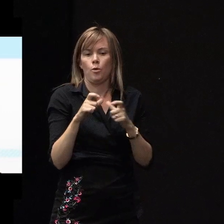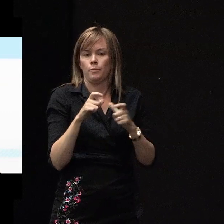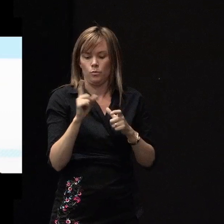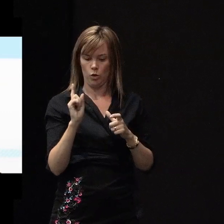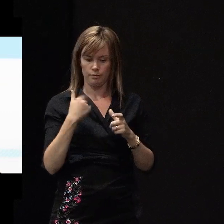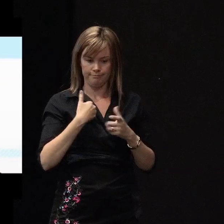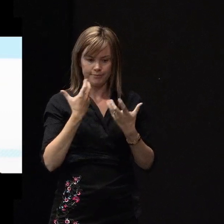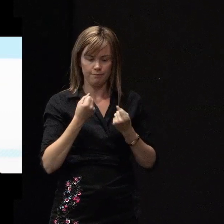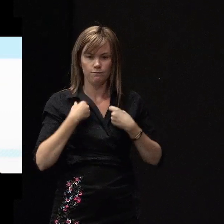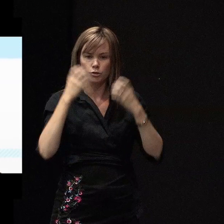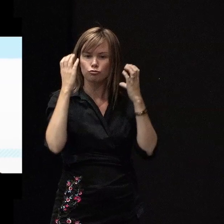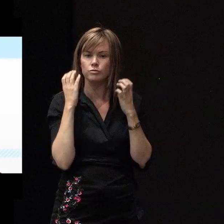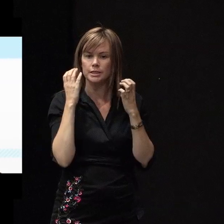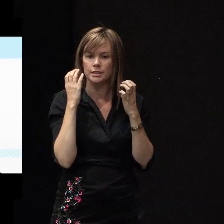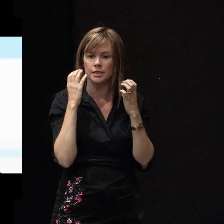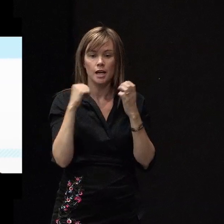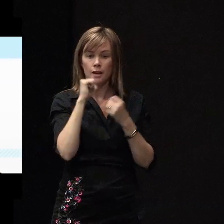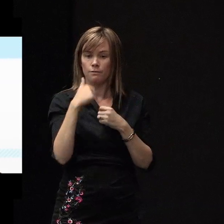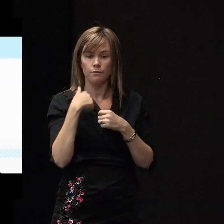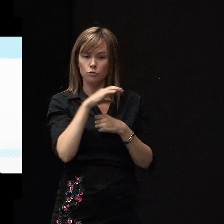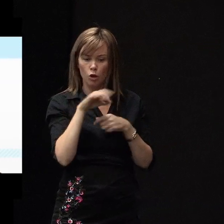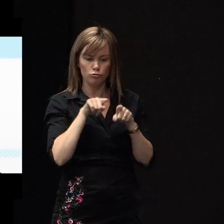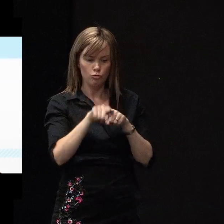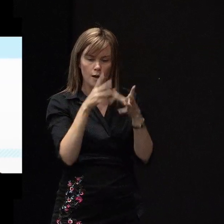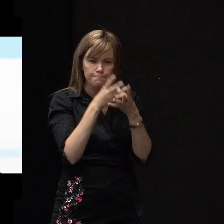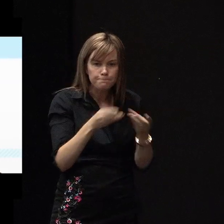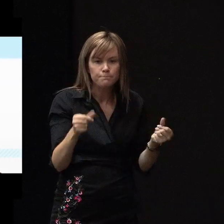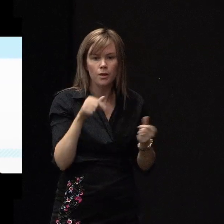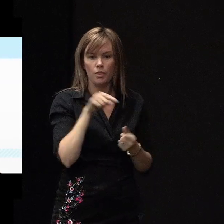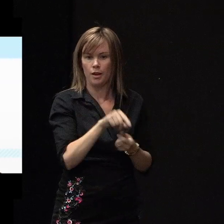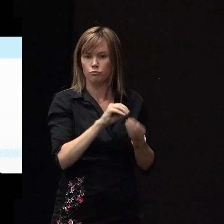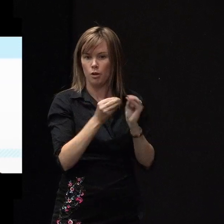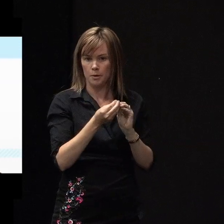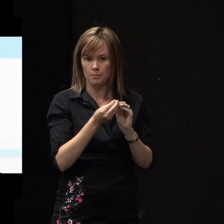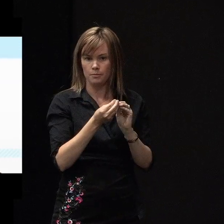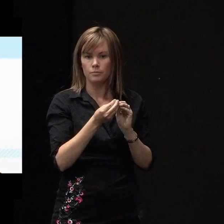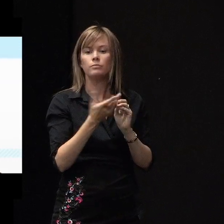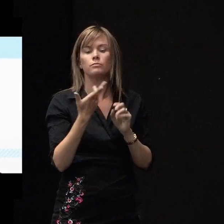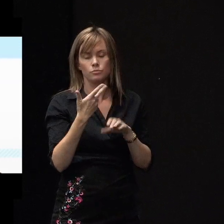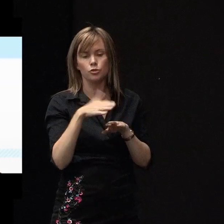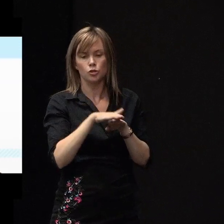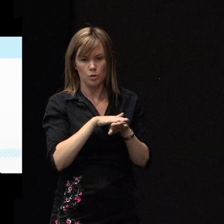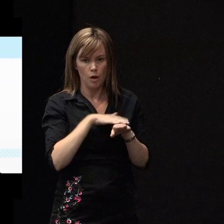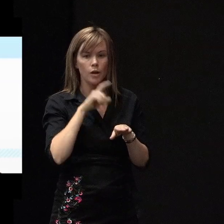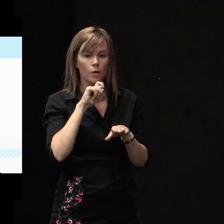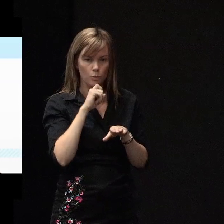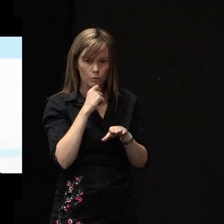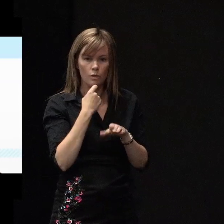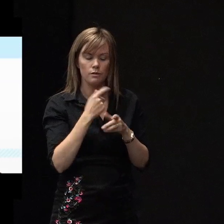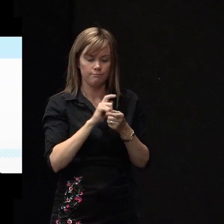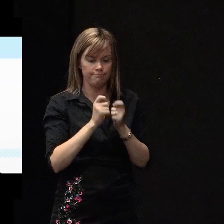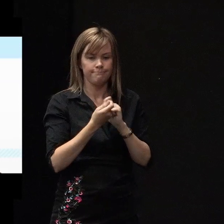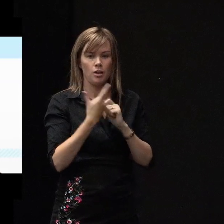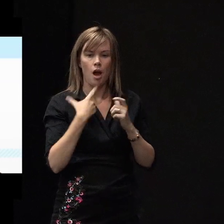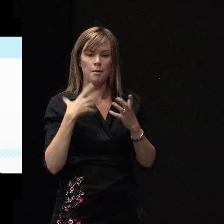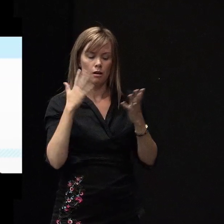got and if we don't deal with them they're going to slowly undermine our energy levels and